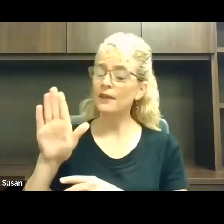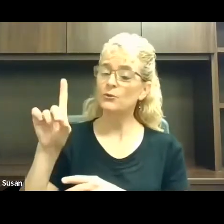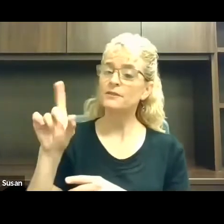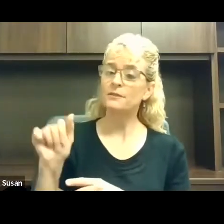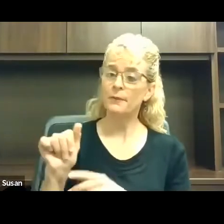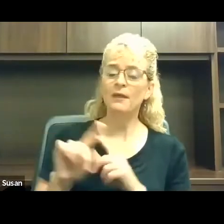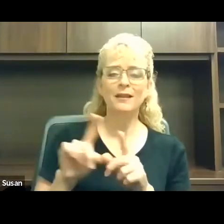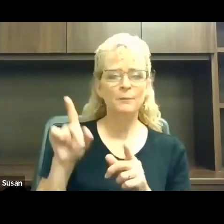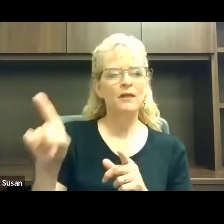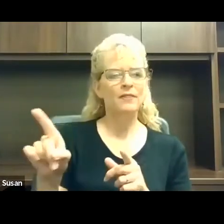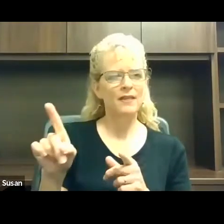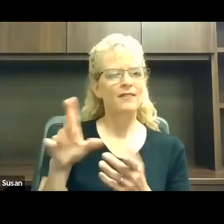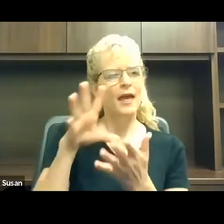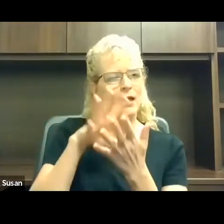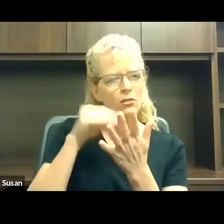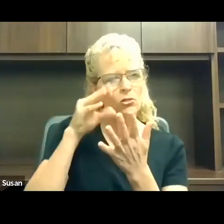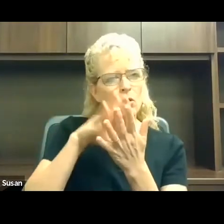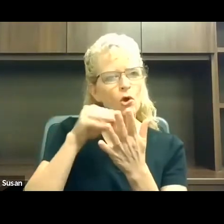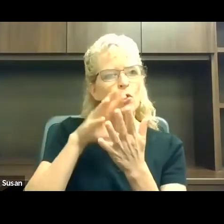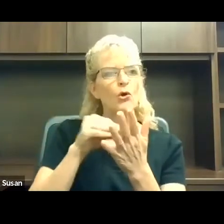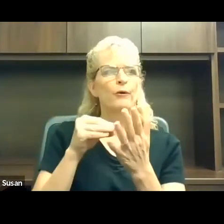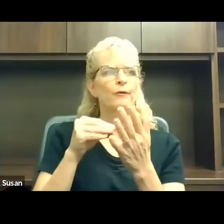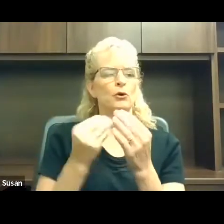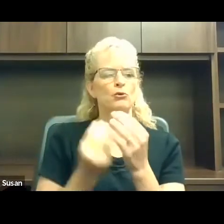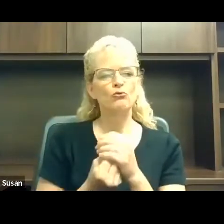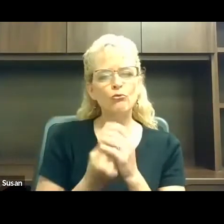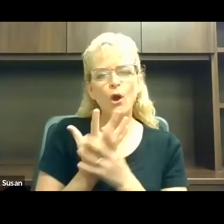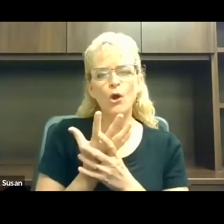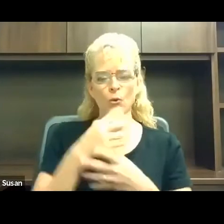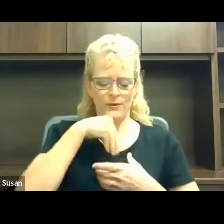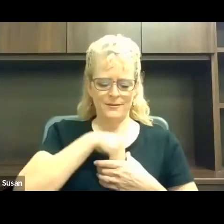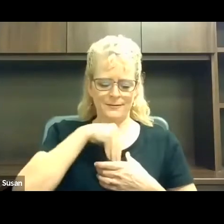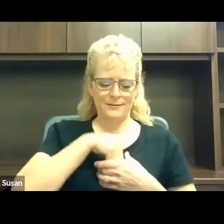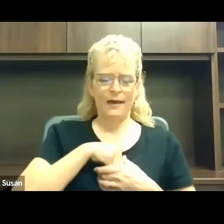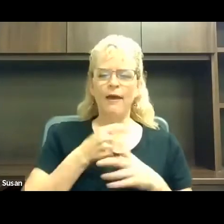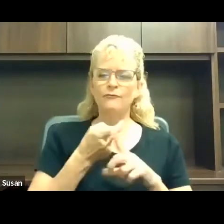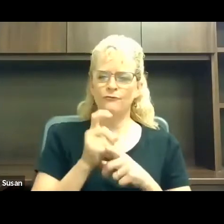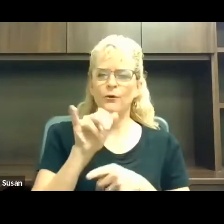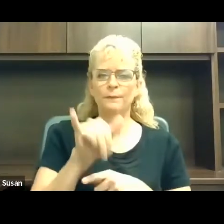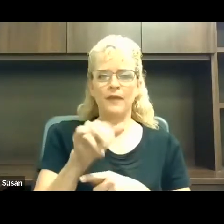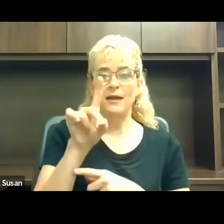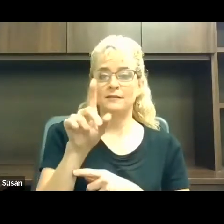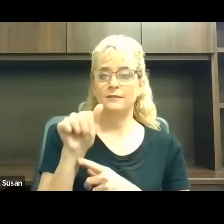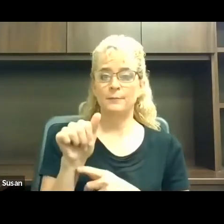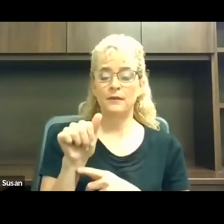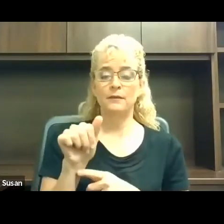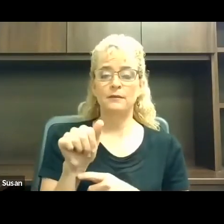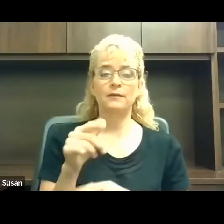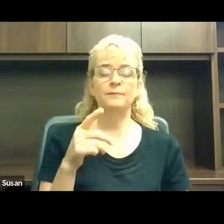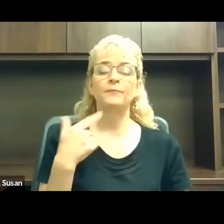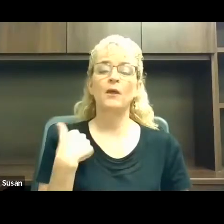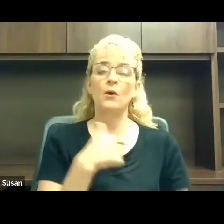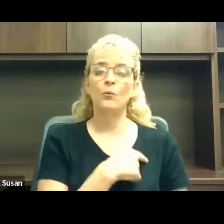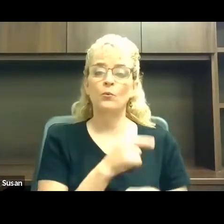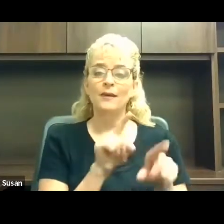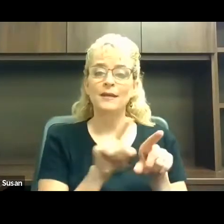learning from it, from their growing from it. And we, as employers, as job